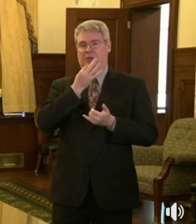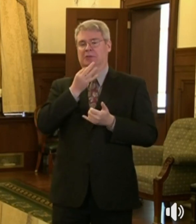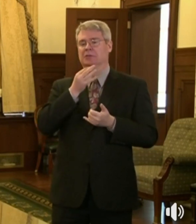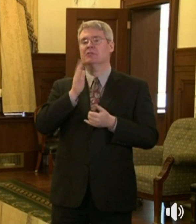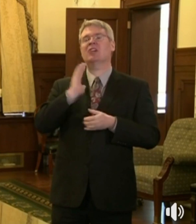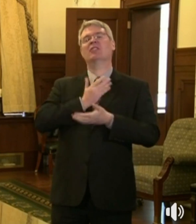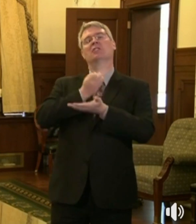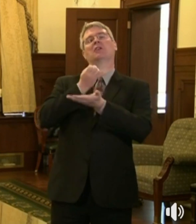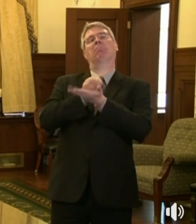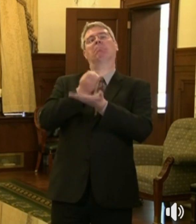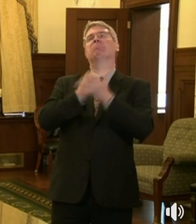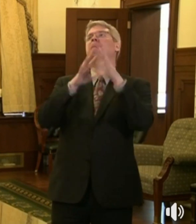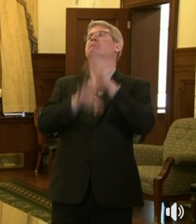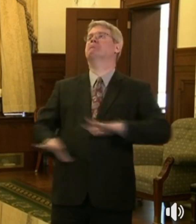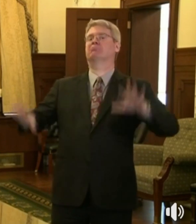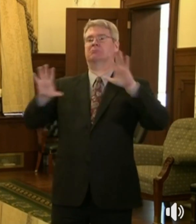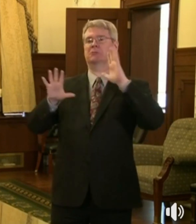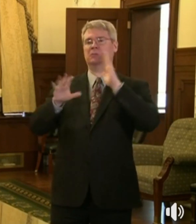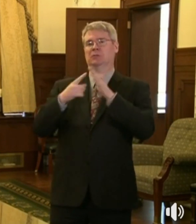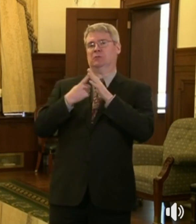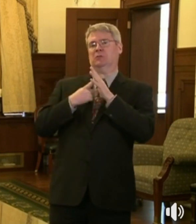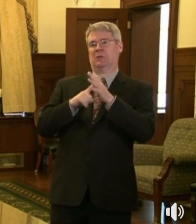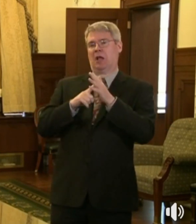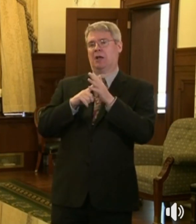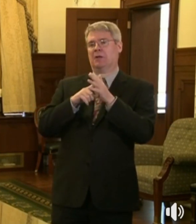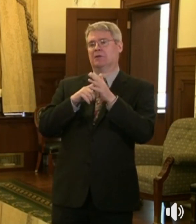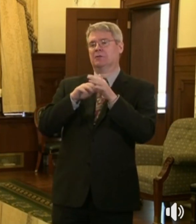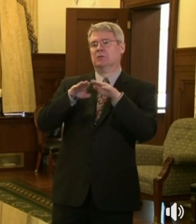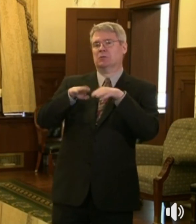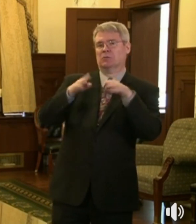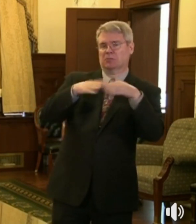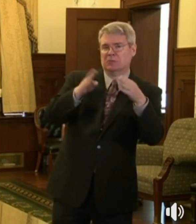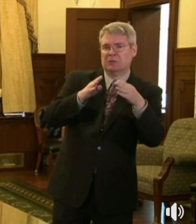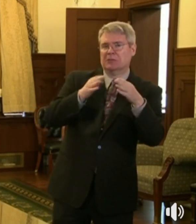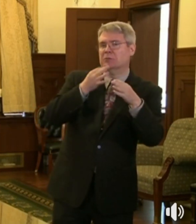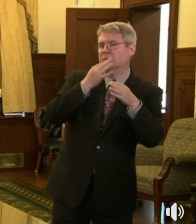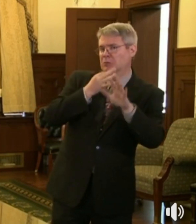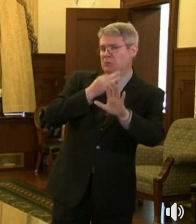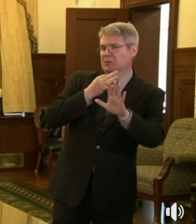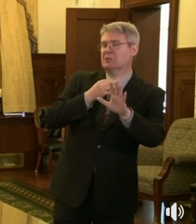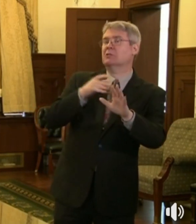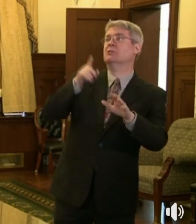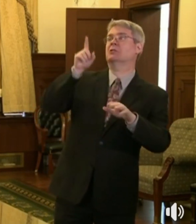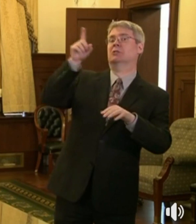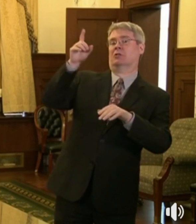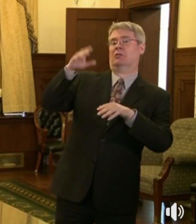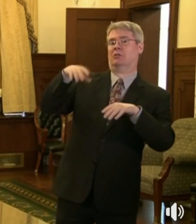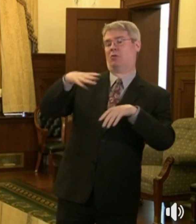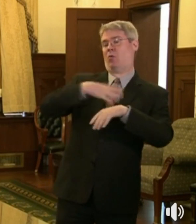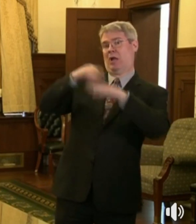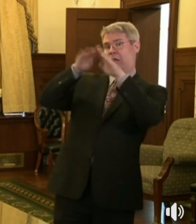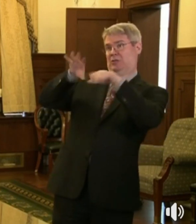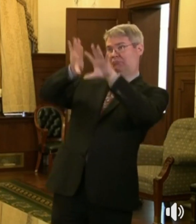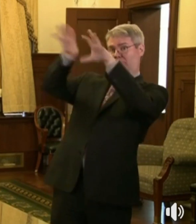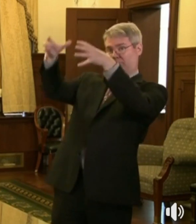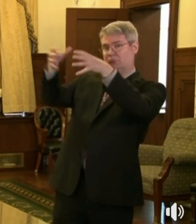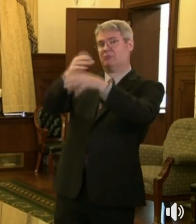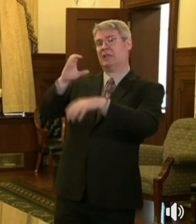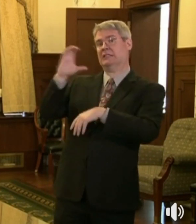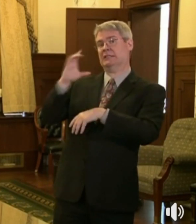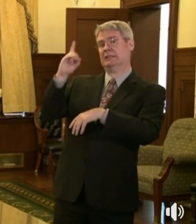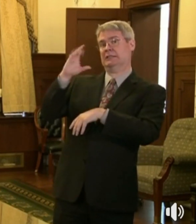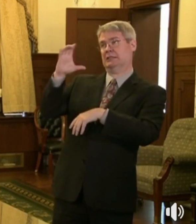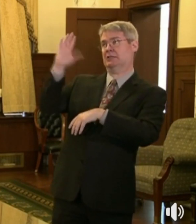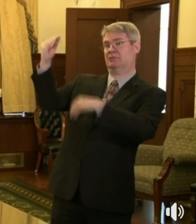have followed guidance from President Trump and the CDC, and our latest actions align with the current direction from the White House.